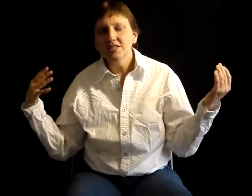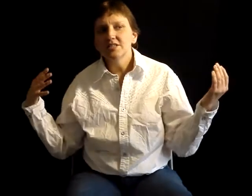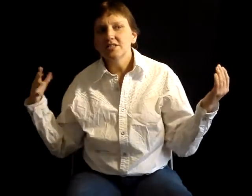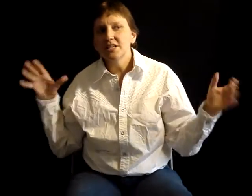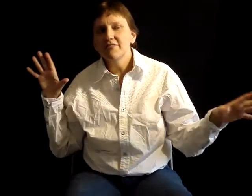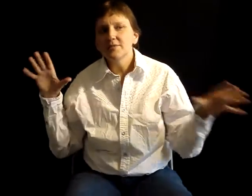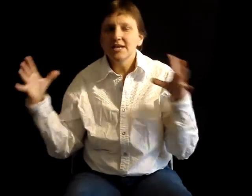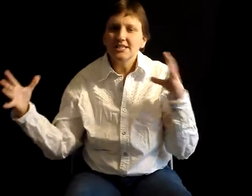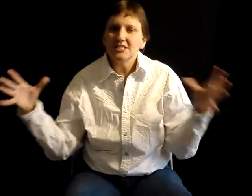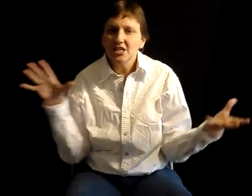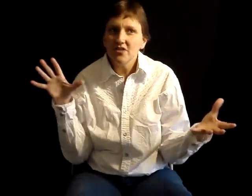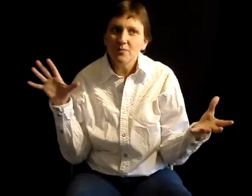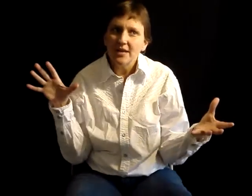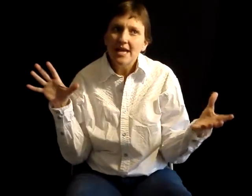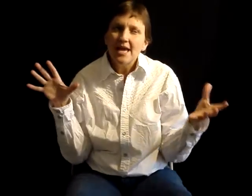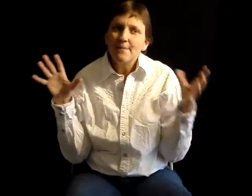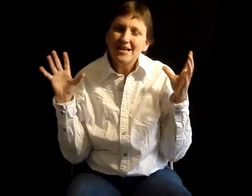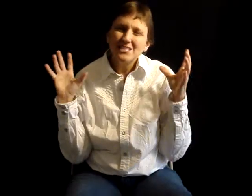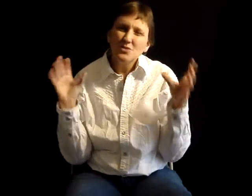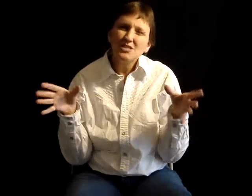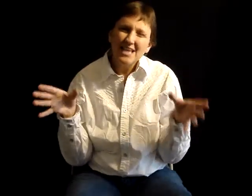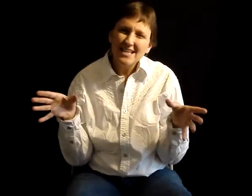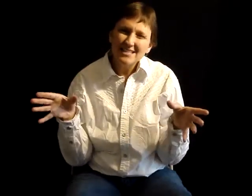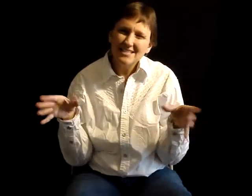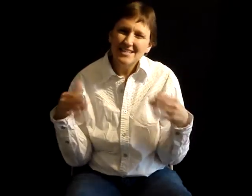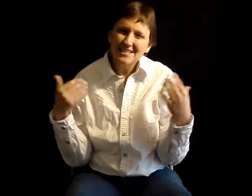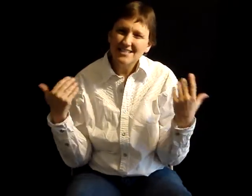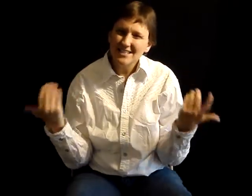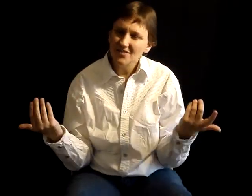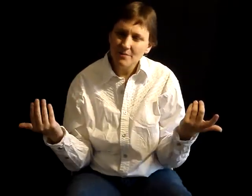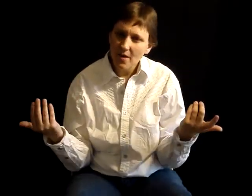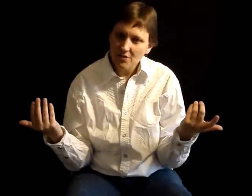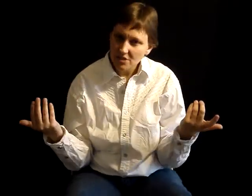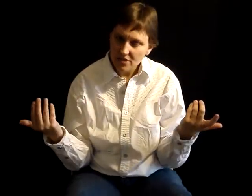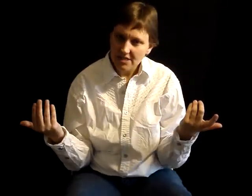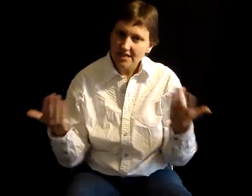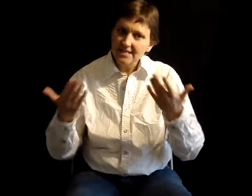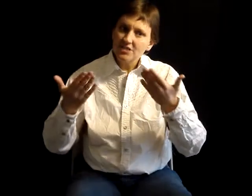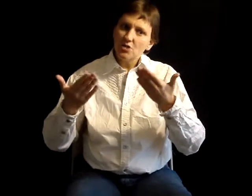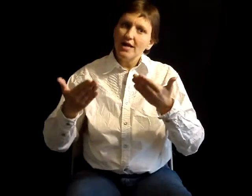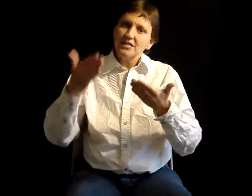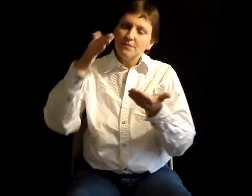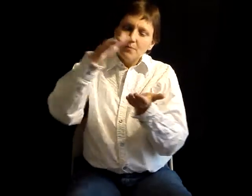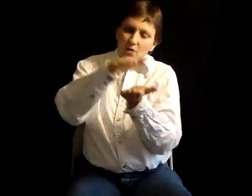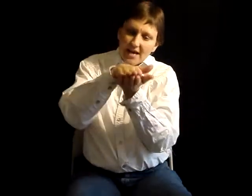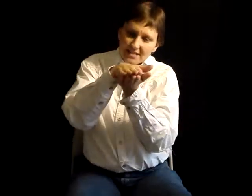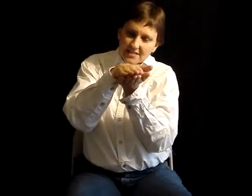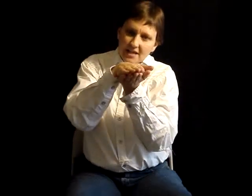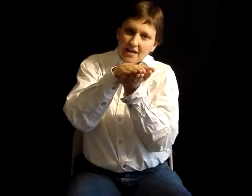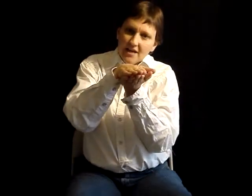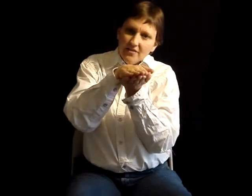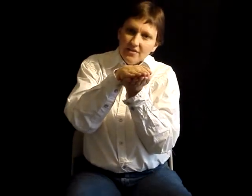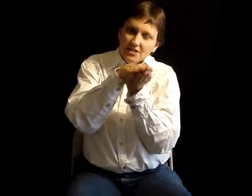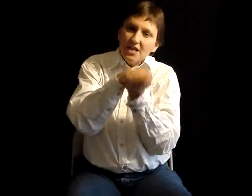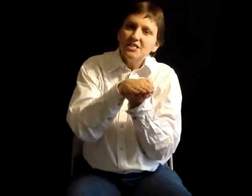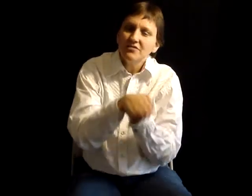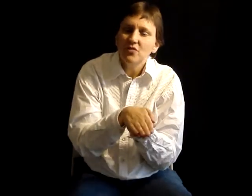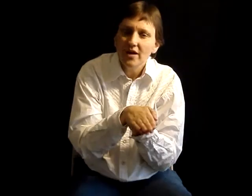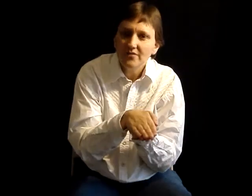stuff protects each other, but it makes no sense that Steven Lamont would do this unless he's trying to suppress the justice for I